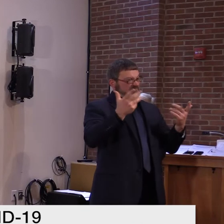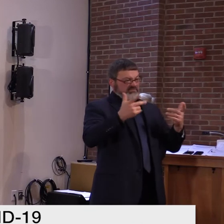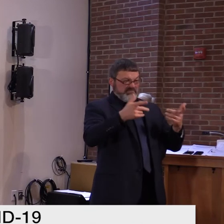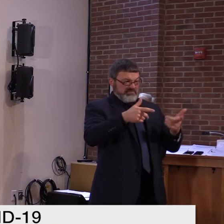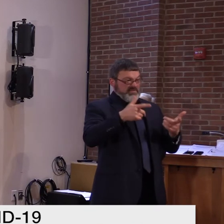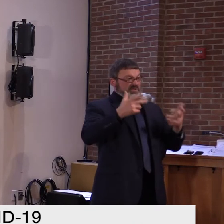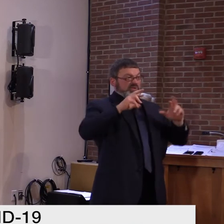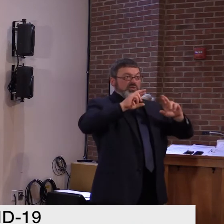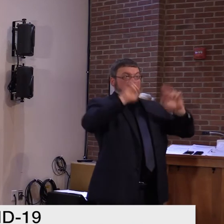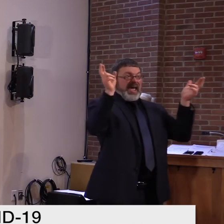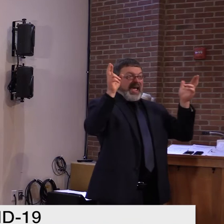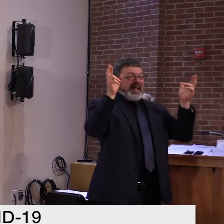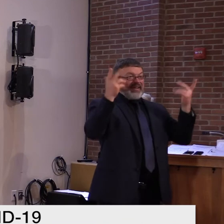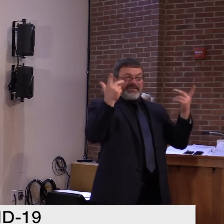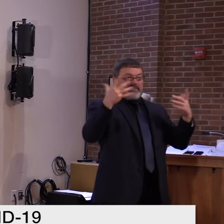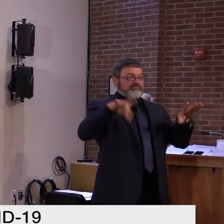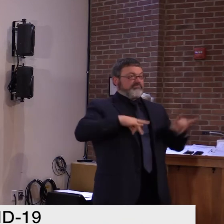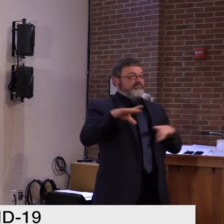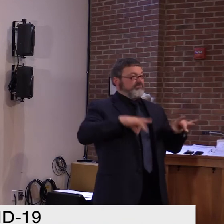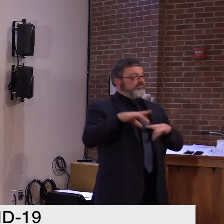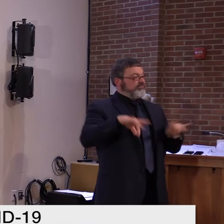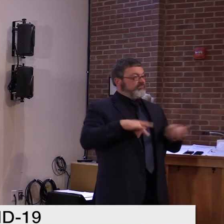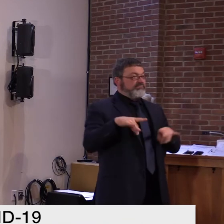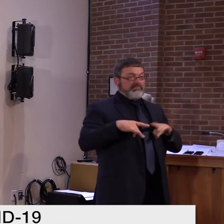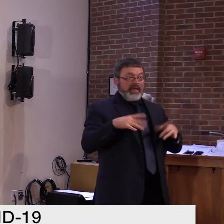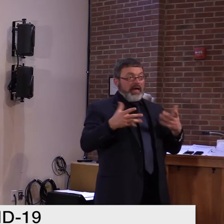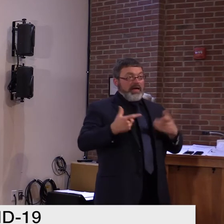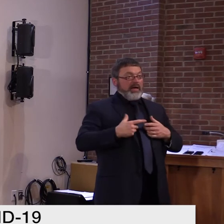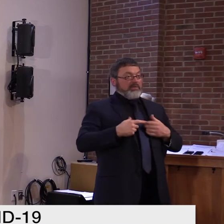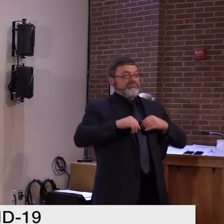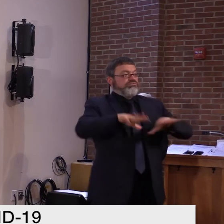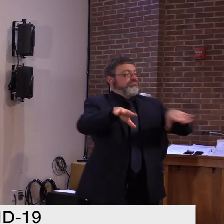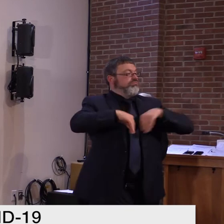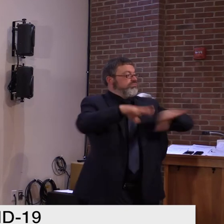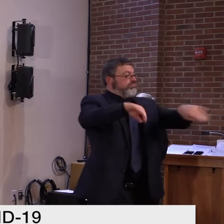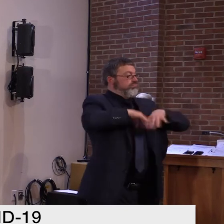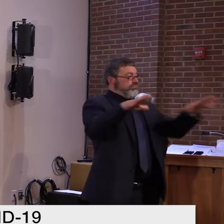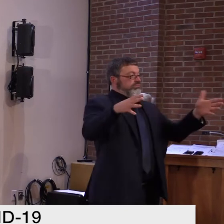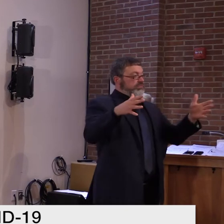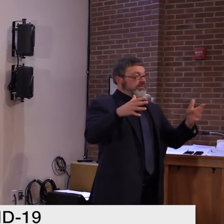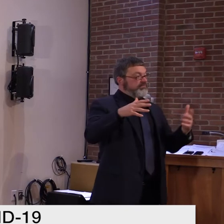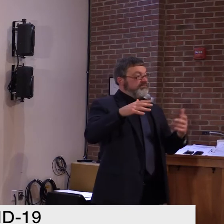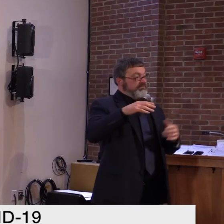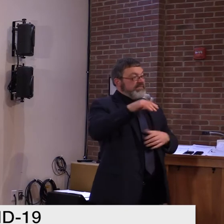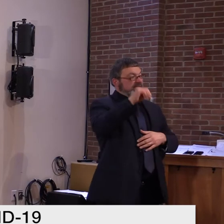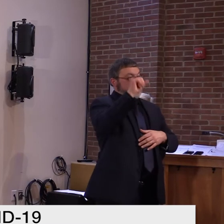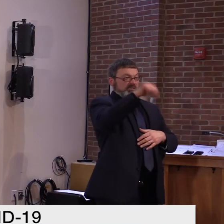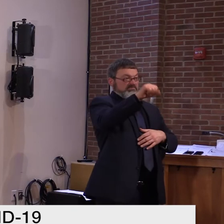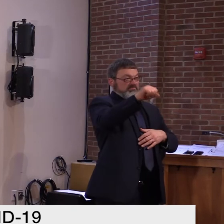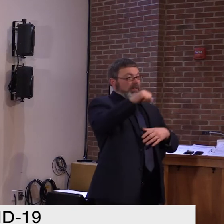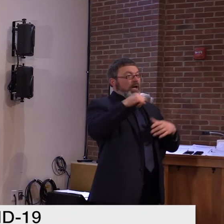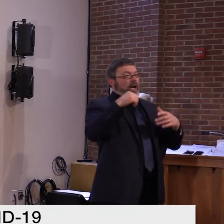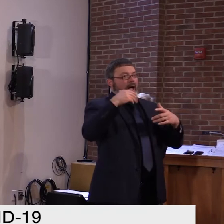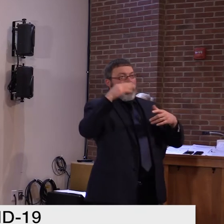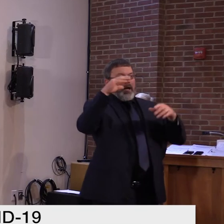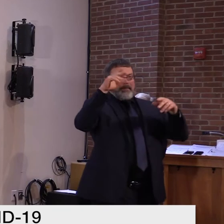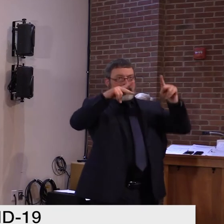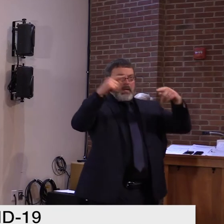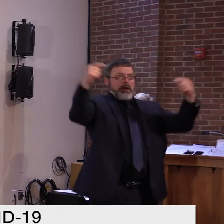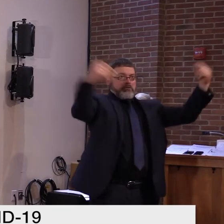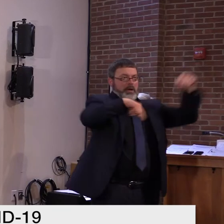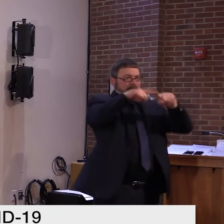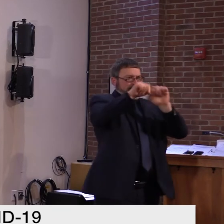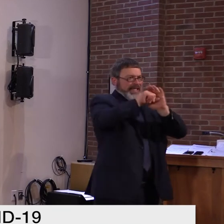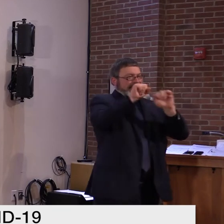So, part of it is more came into the state, but there was always a bunch of it in the state. It's still here